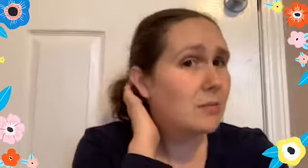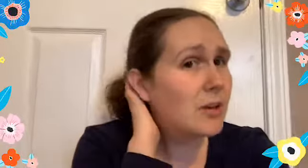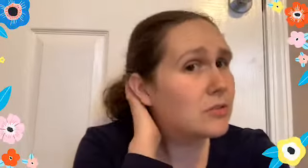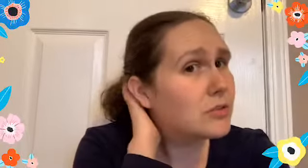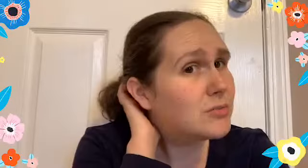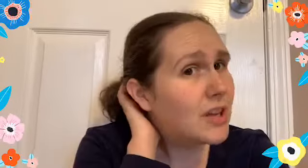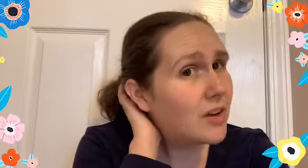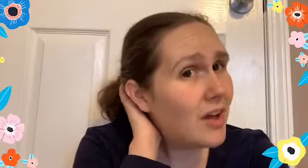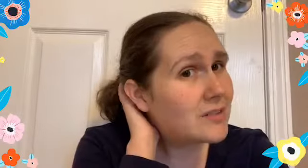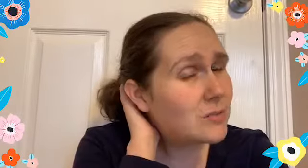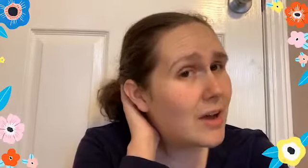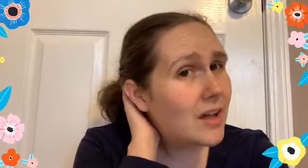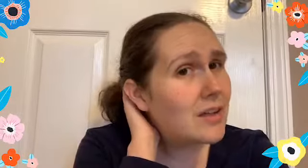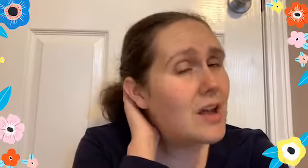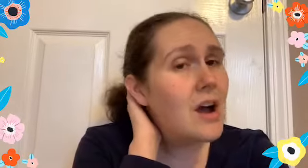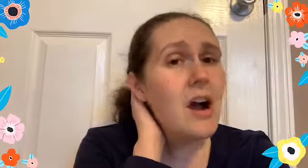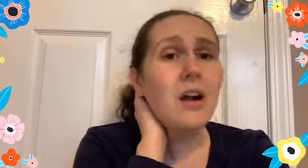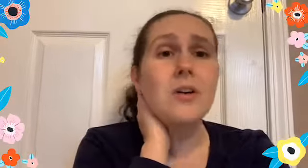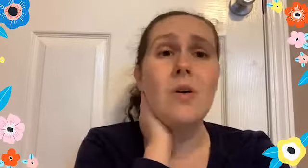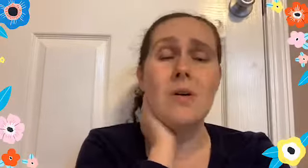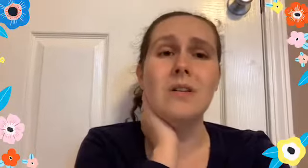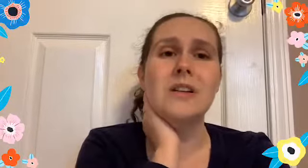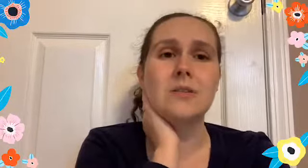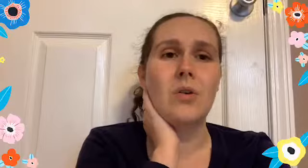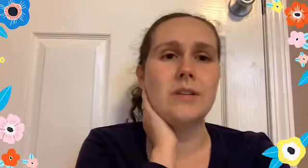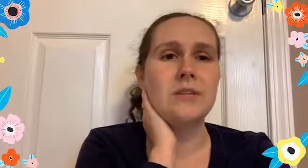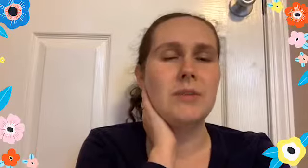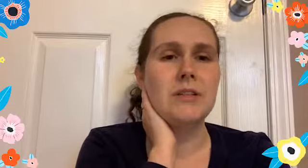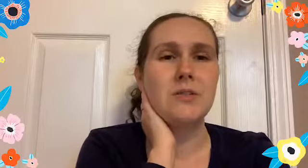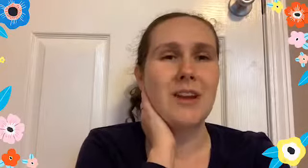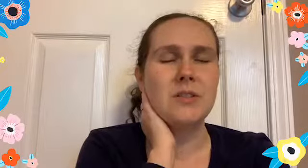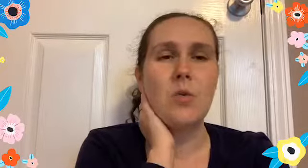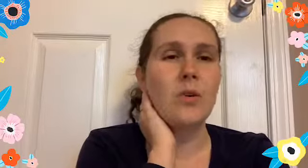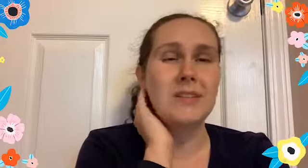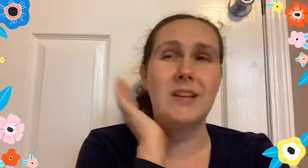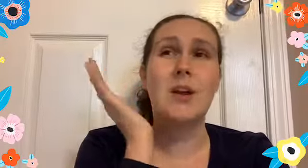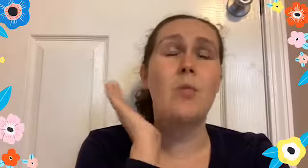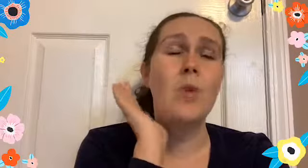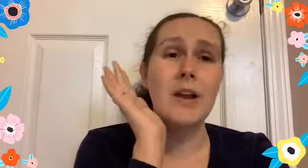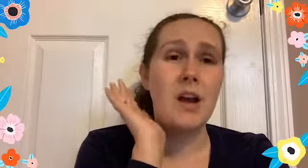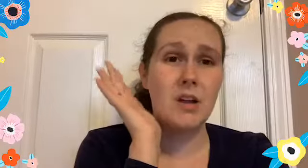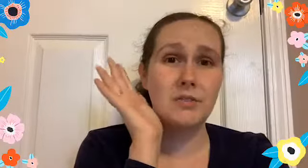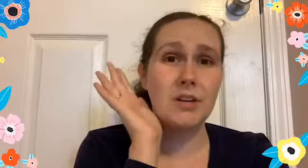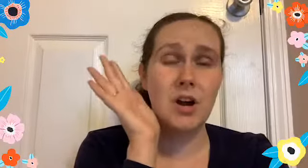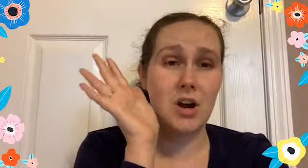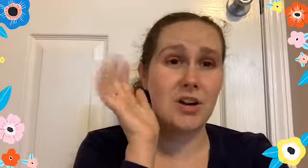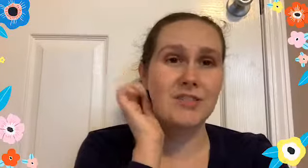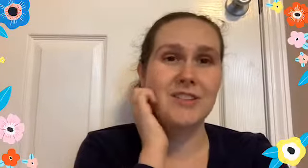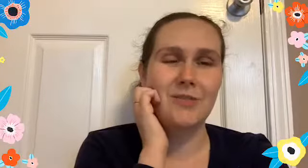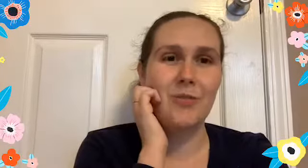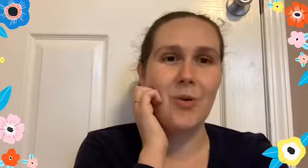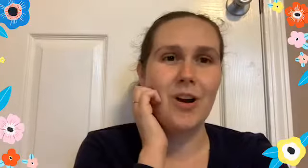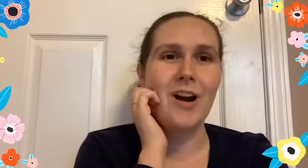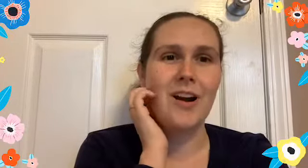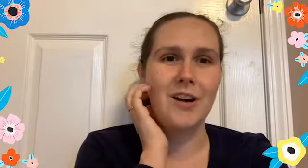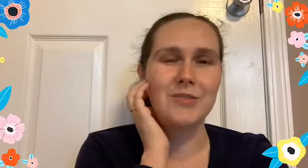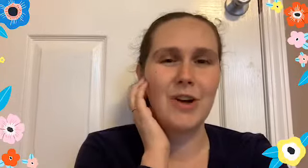on my YouTube channel as well. Our goal is going to be to raise, to get 100 cards for cards for